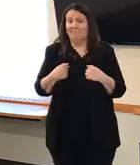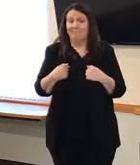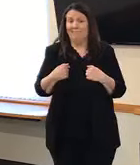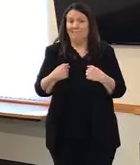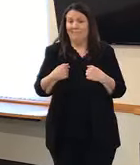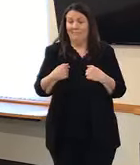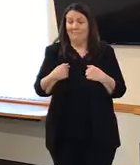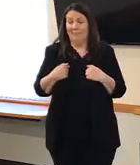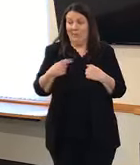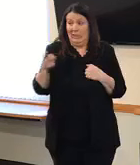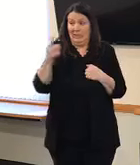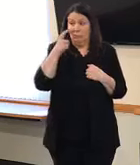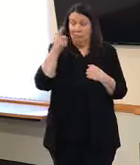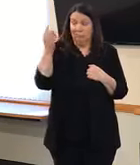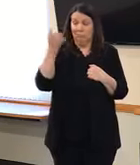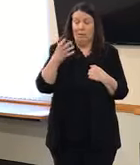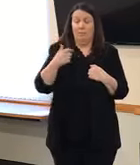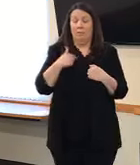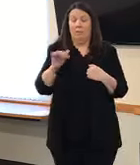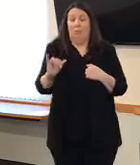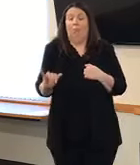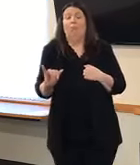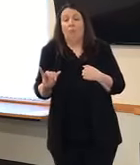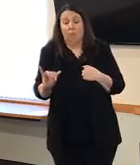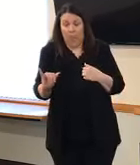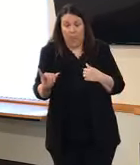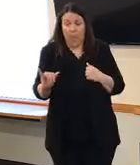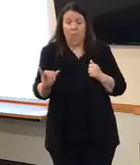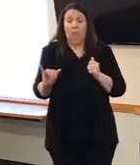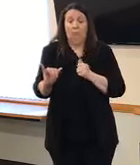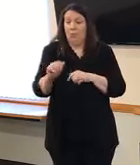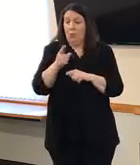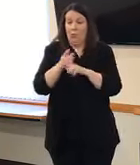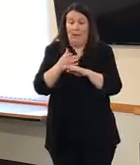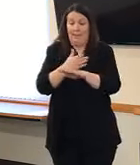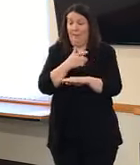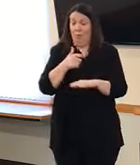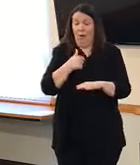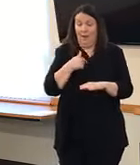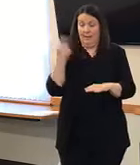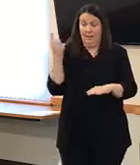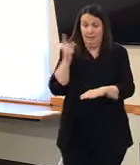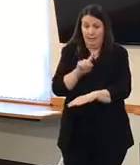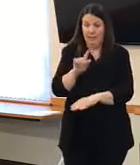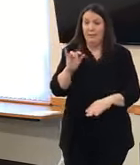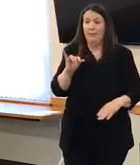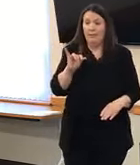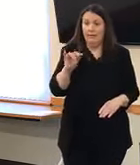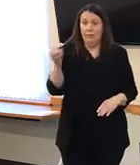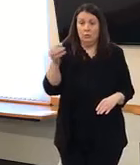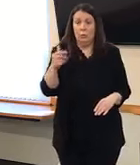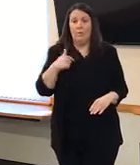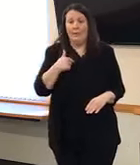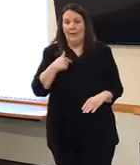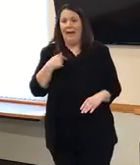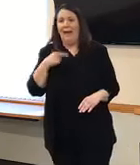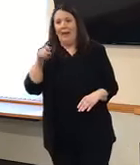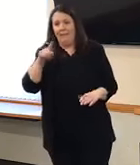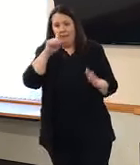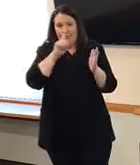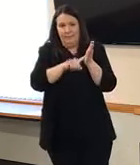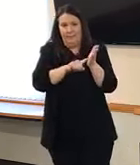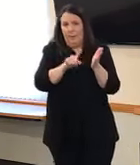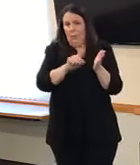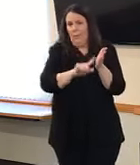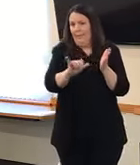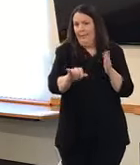just actually learning about it a little bit, uh, right before, uh, we came on air. Uh, so I've got a little bit more work, uh, to do in terms of investigating what